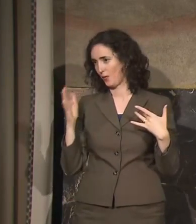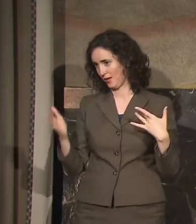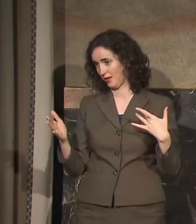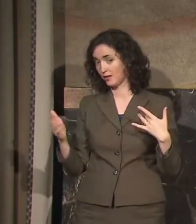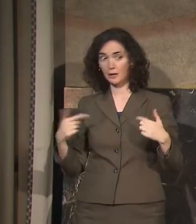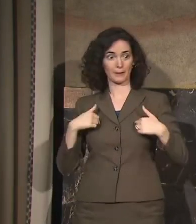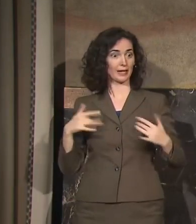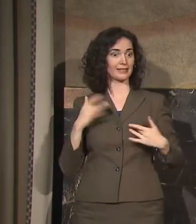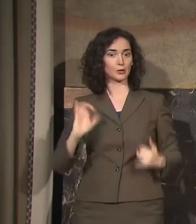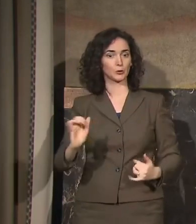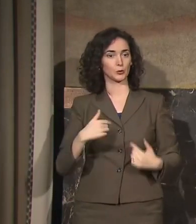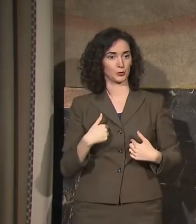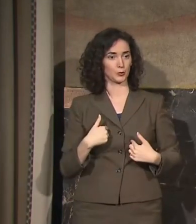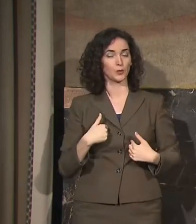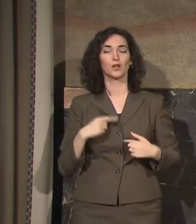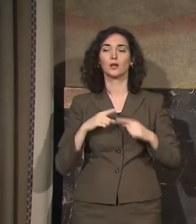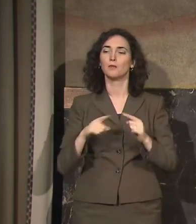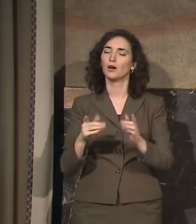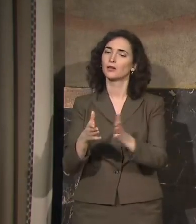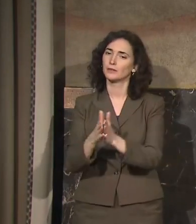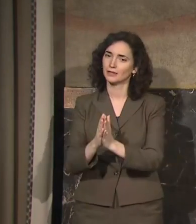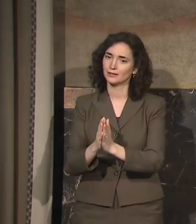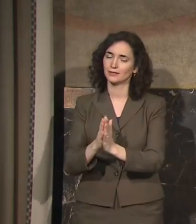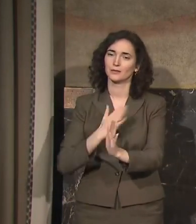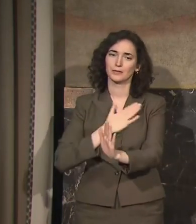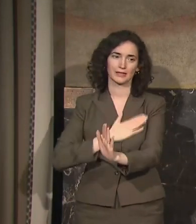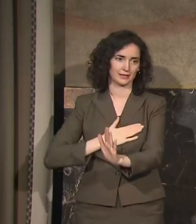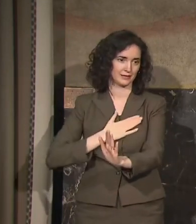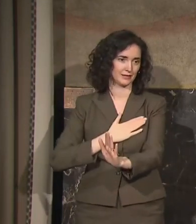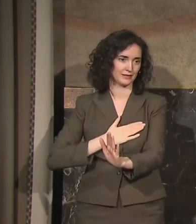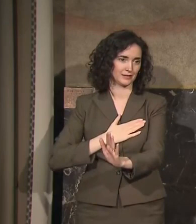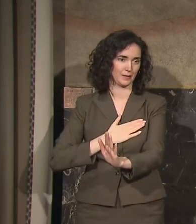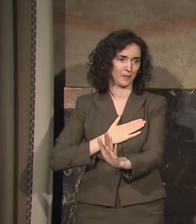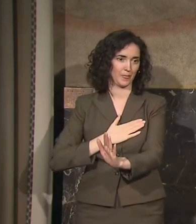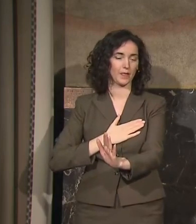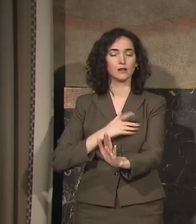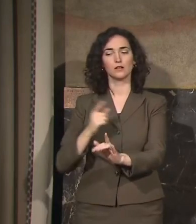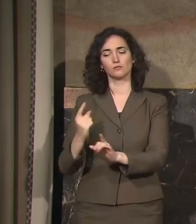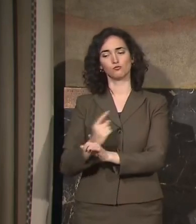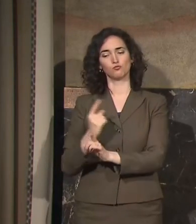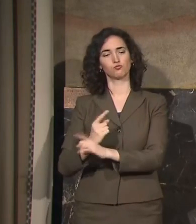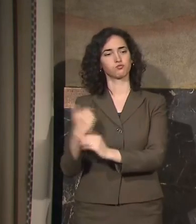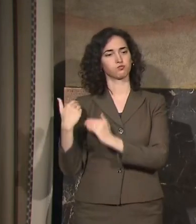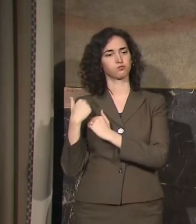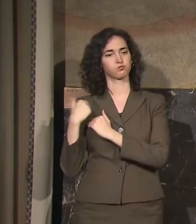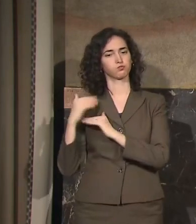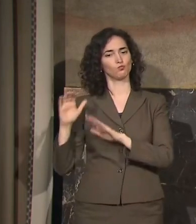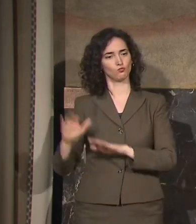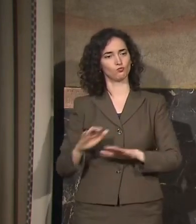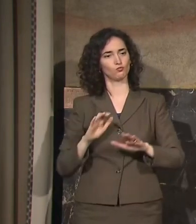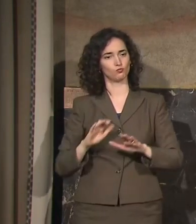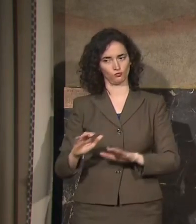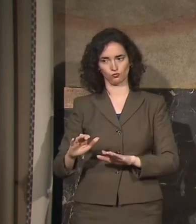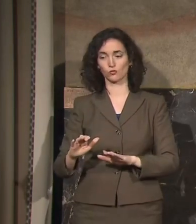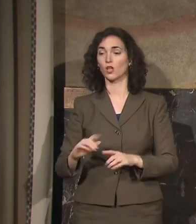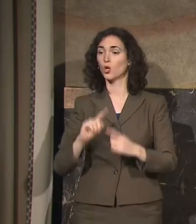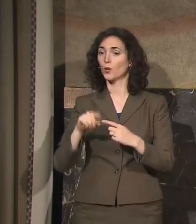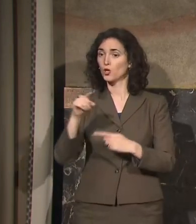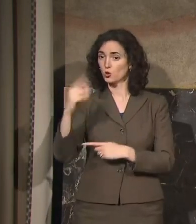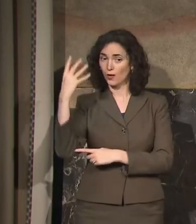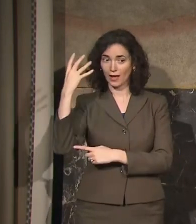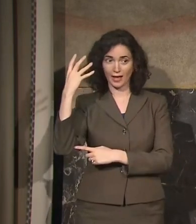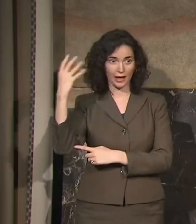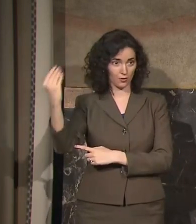includes me. But I'm asking people to make sure that they are responsible. Make sure that when you're out,